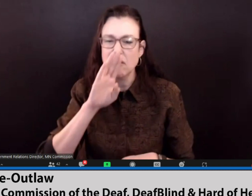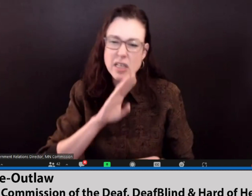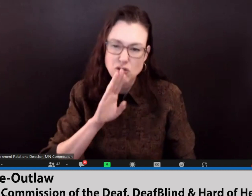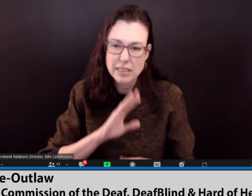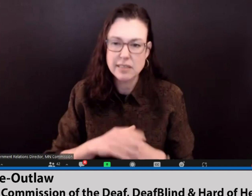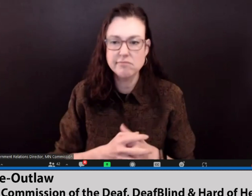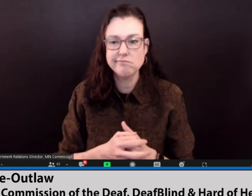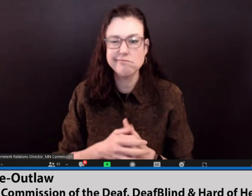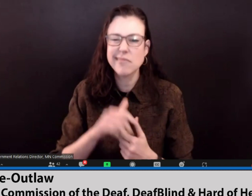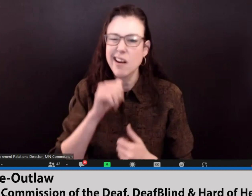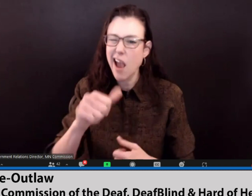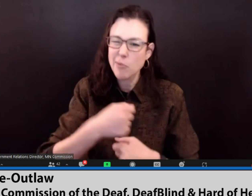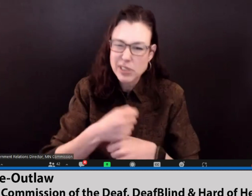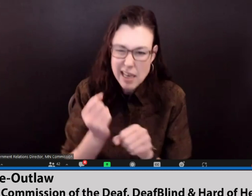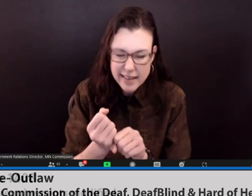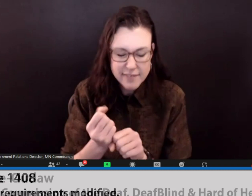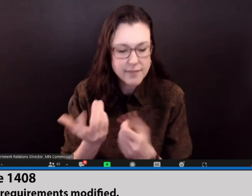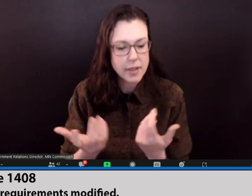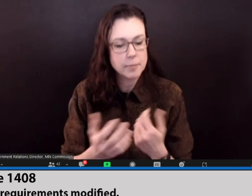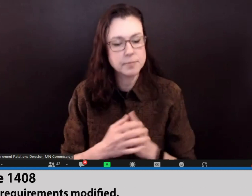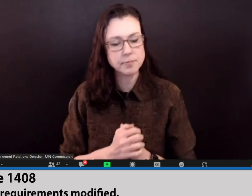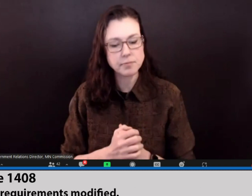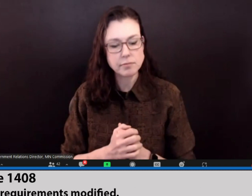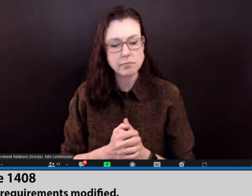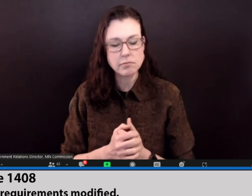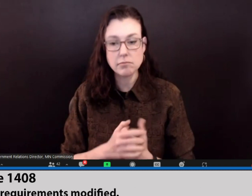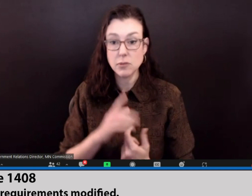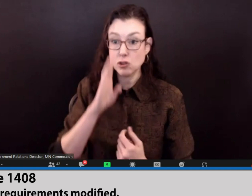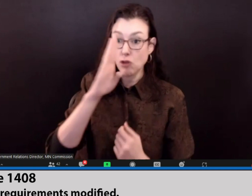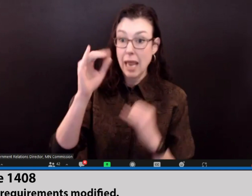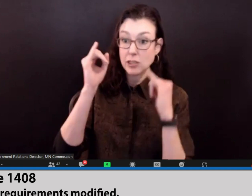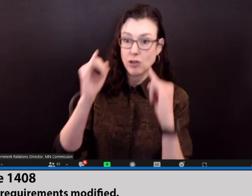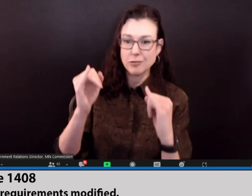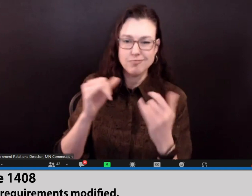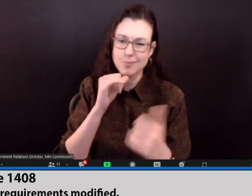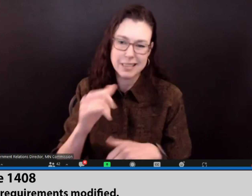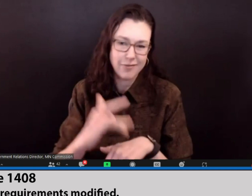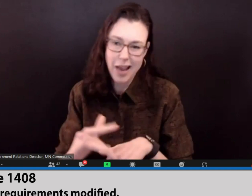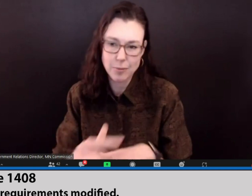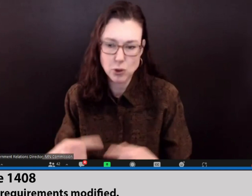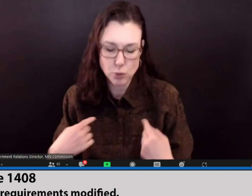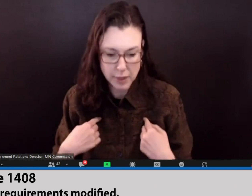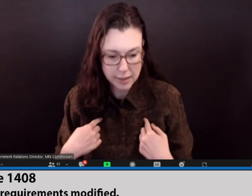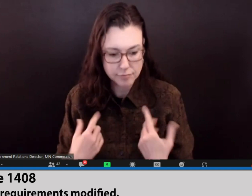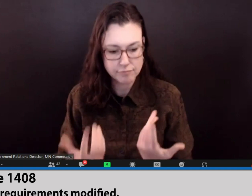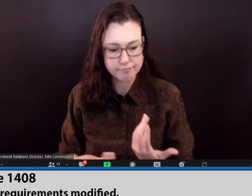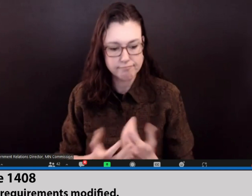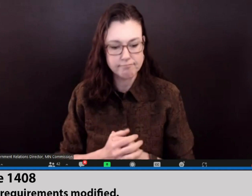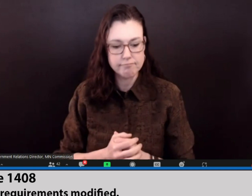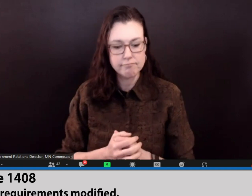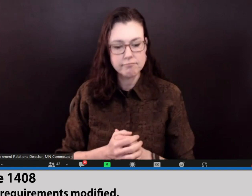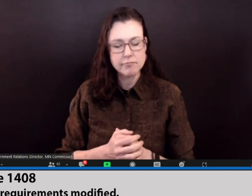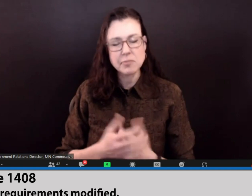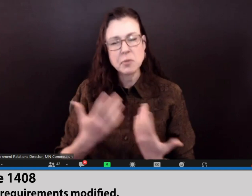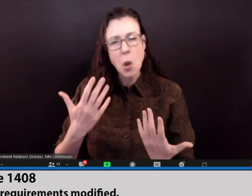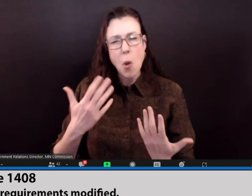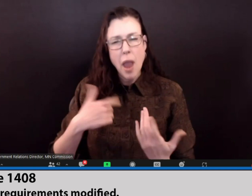exhausting, frustrating and unproductive. Direct instruction was not available to me.